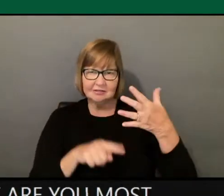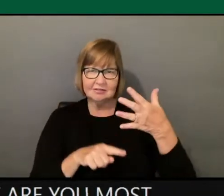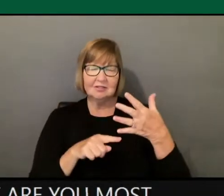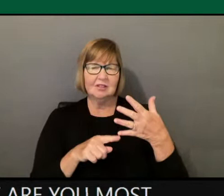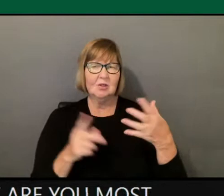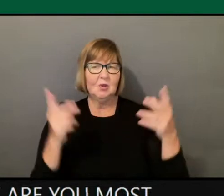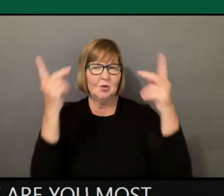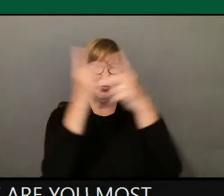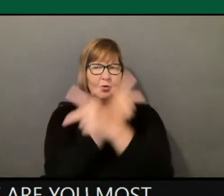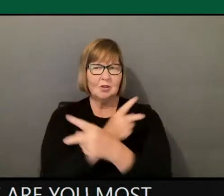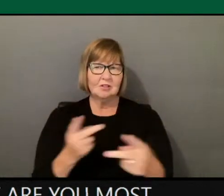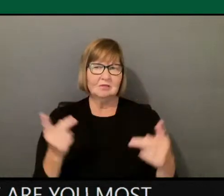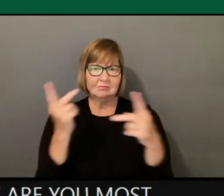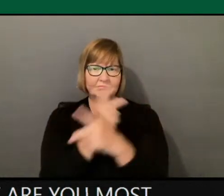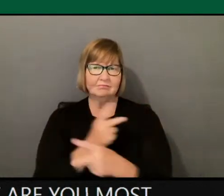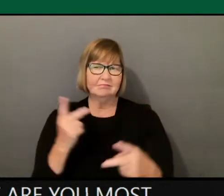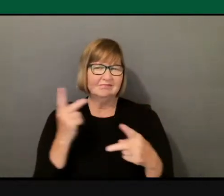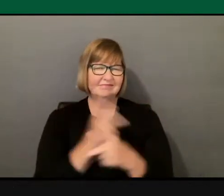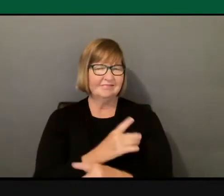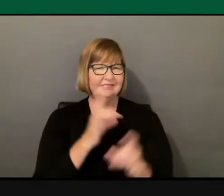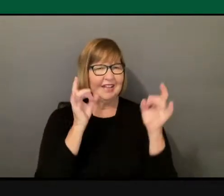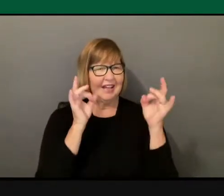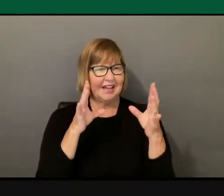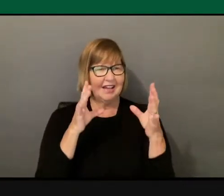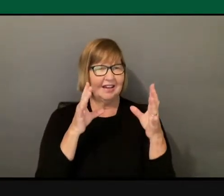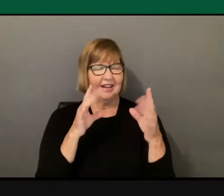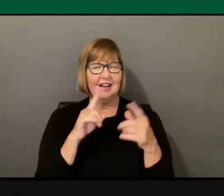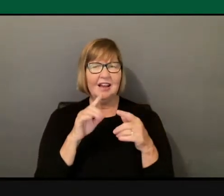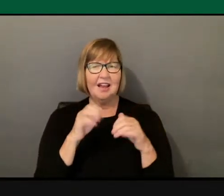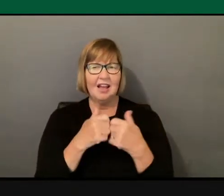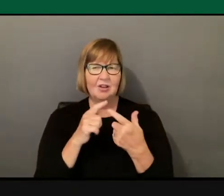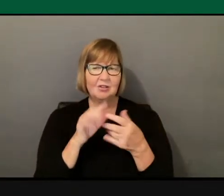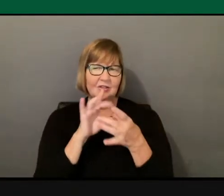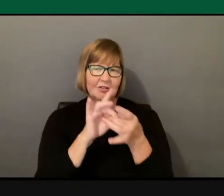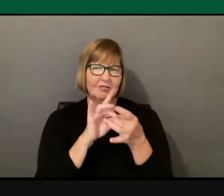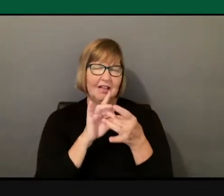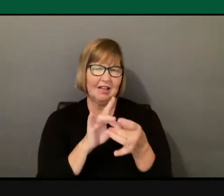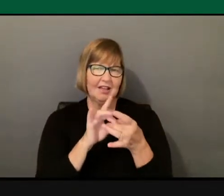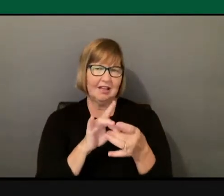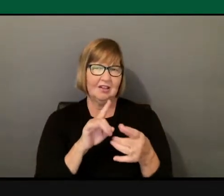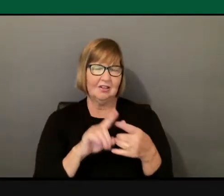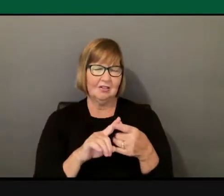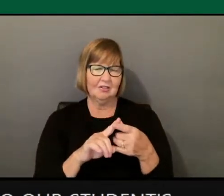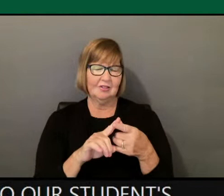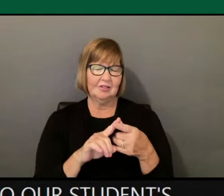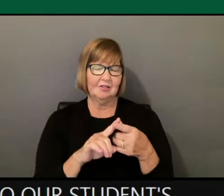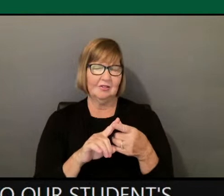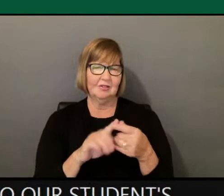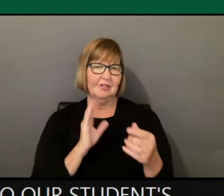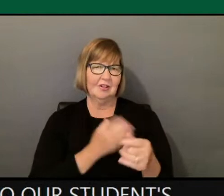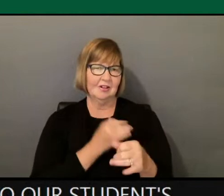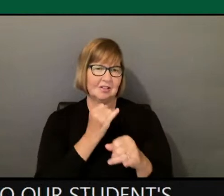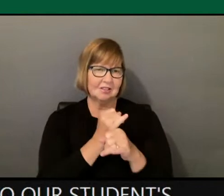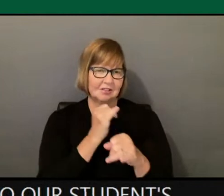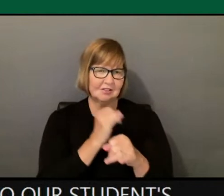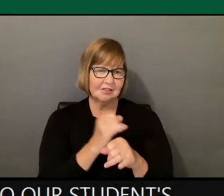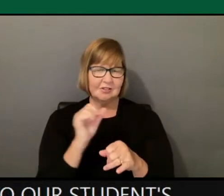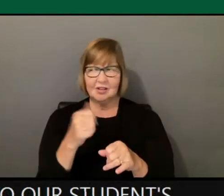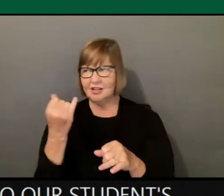and how might this relate to our students' experience and the ways our own institution and other institutions work?